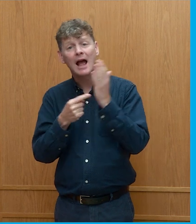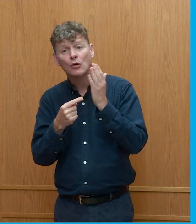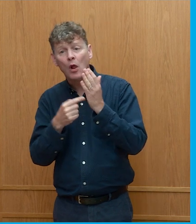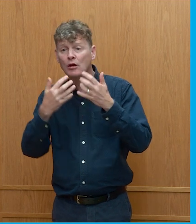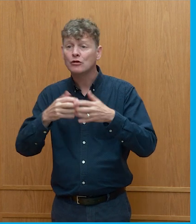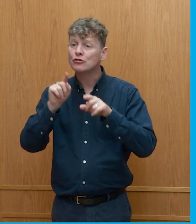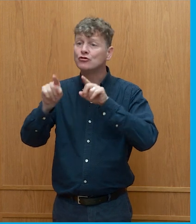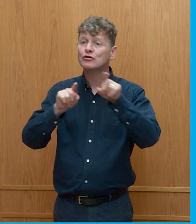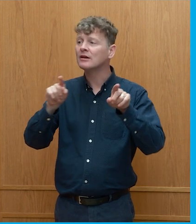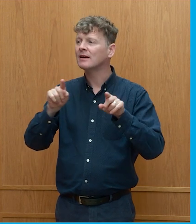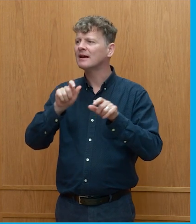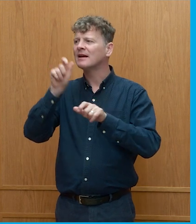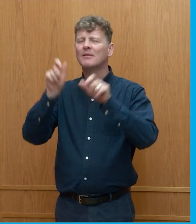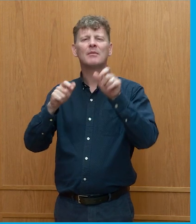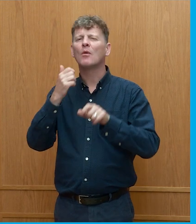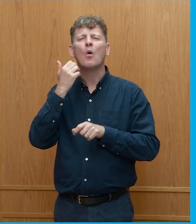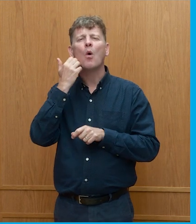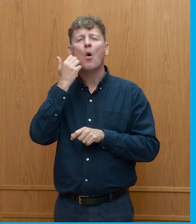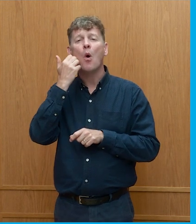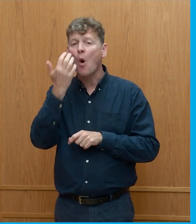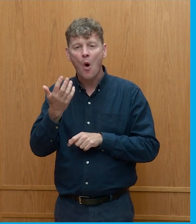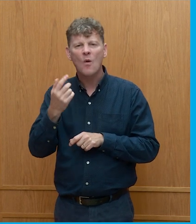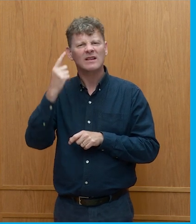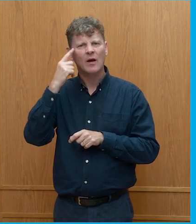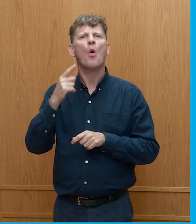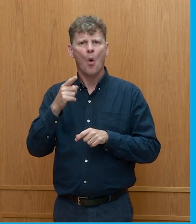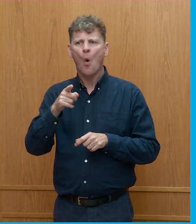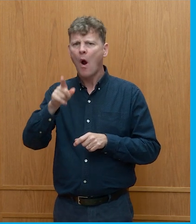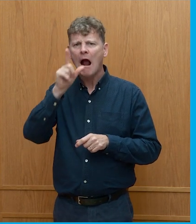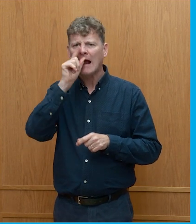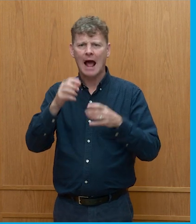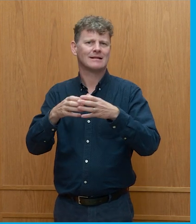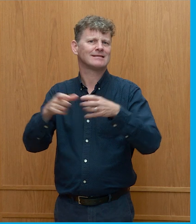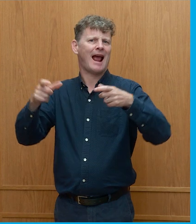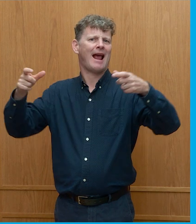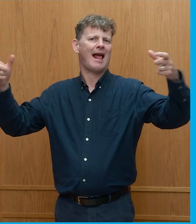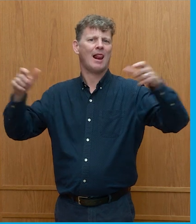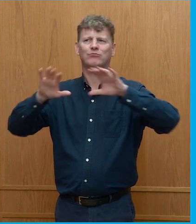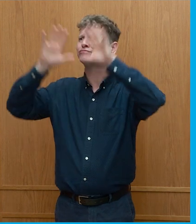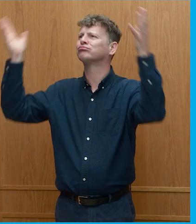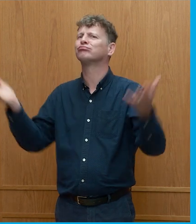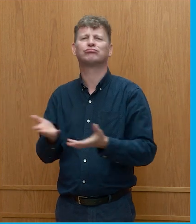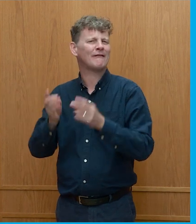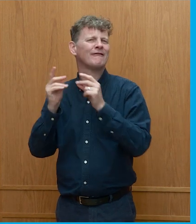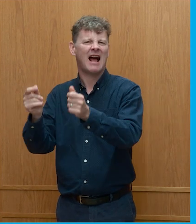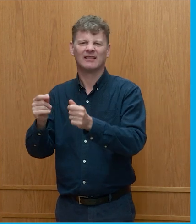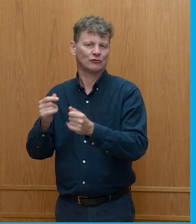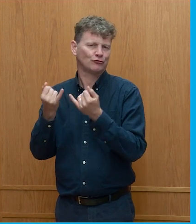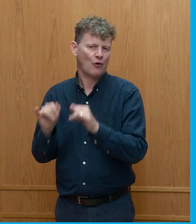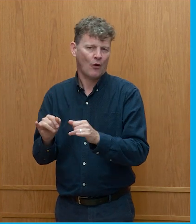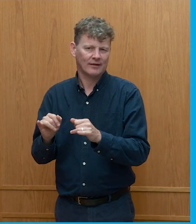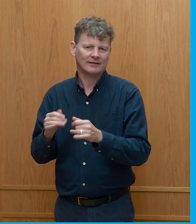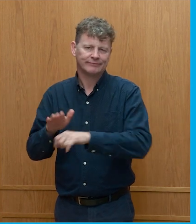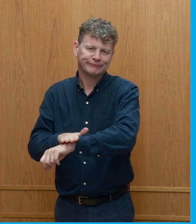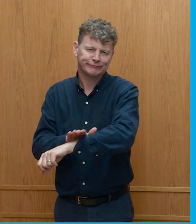overestimate how quickly you can scale the technology. But they underestimate the impact of that